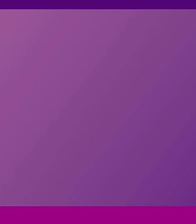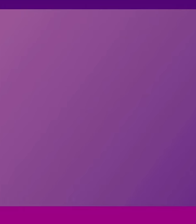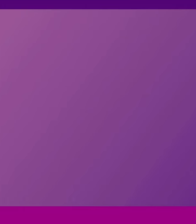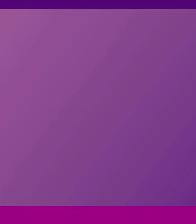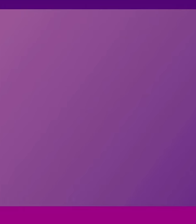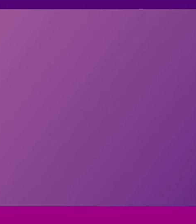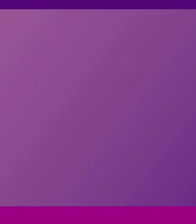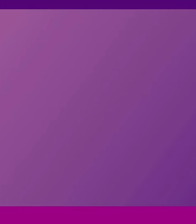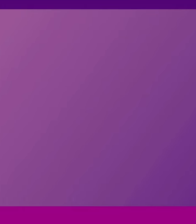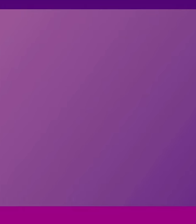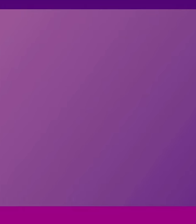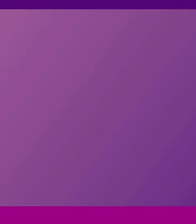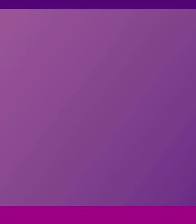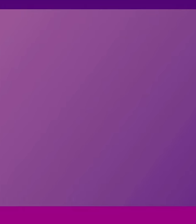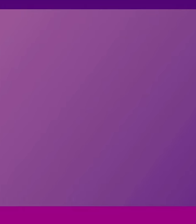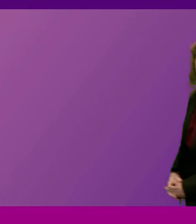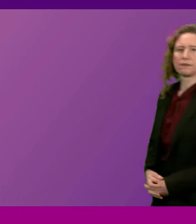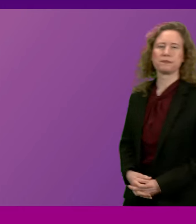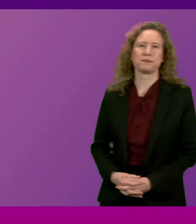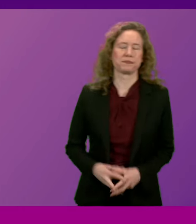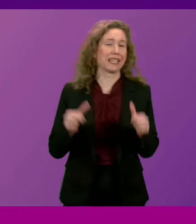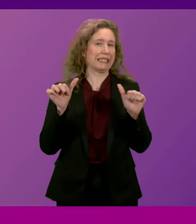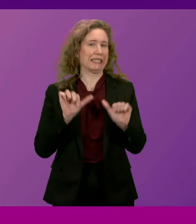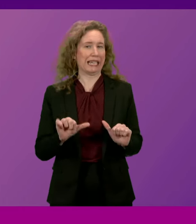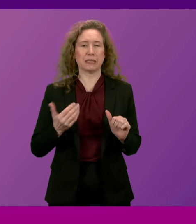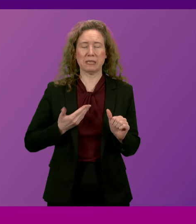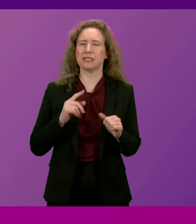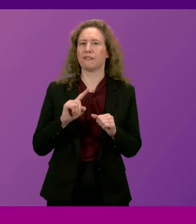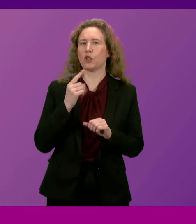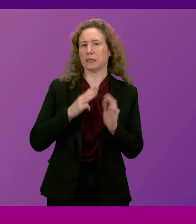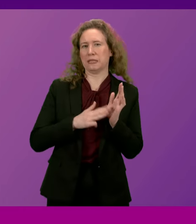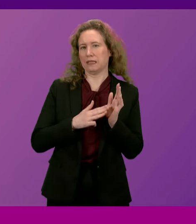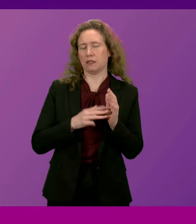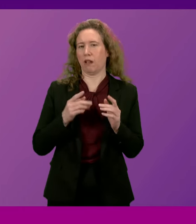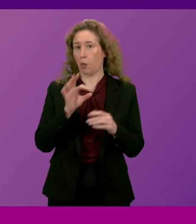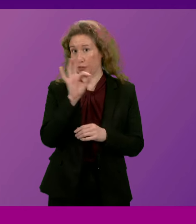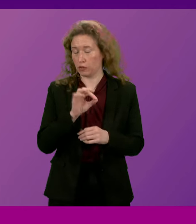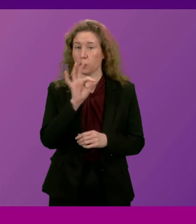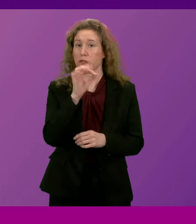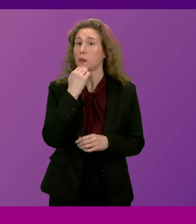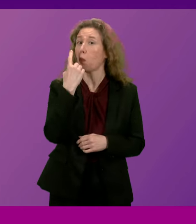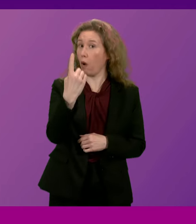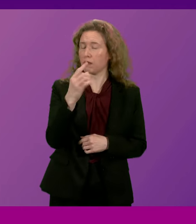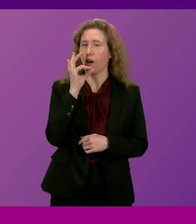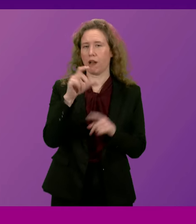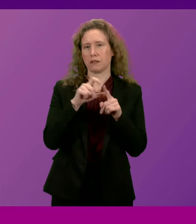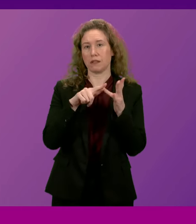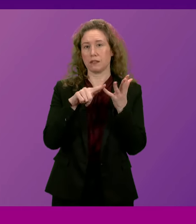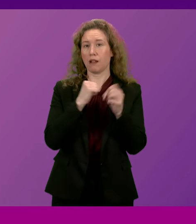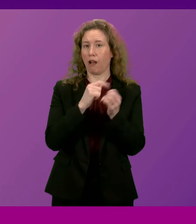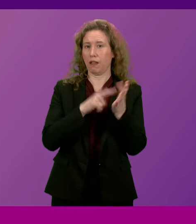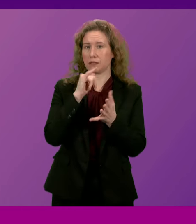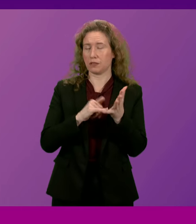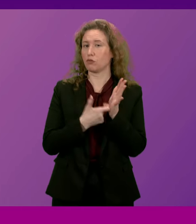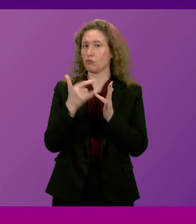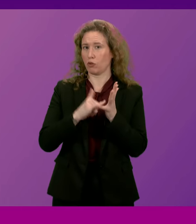Thank you. That concludes General Questions. next item of business is First Minister's Questions. And at question number one, I call Douglas Ross. Thank you